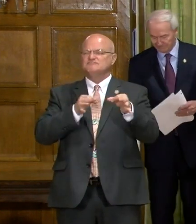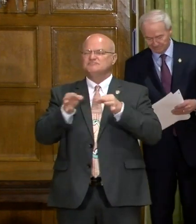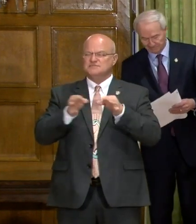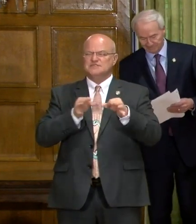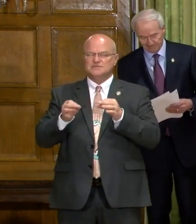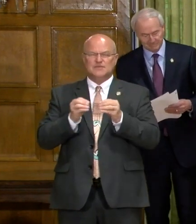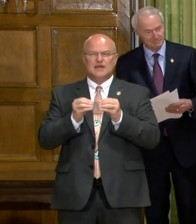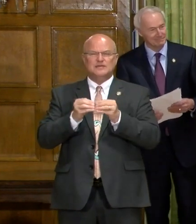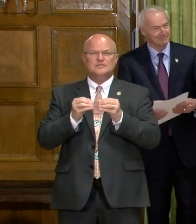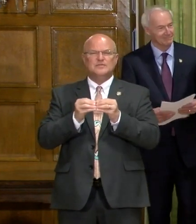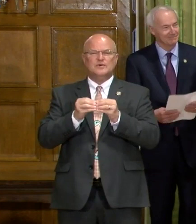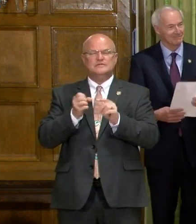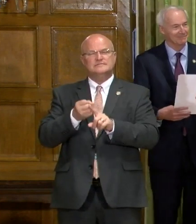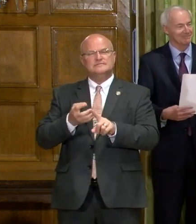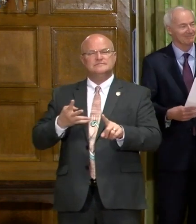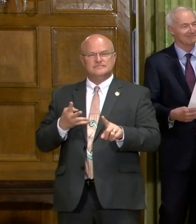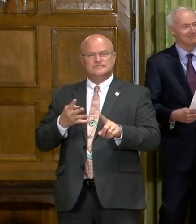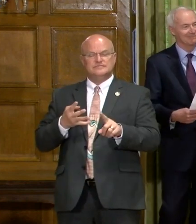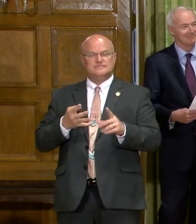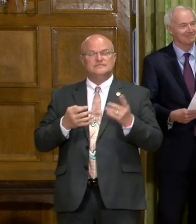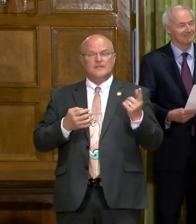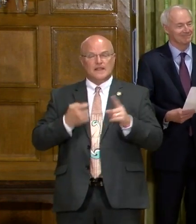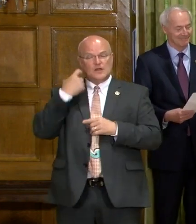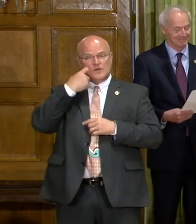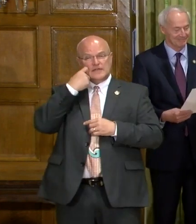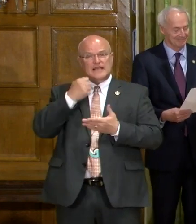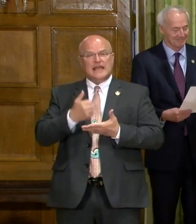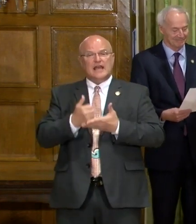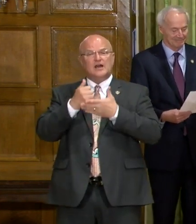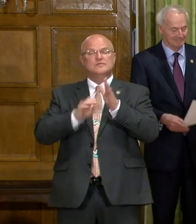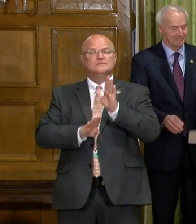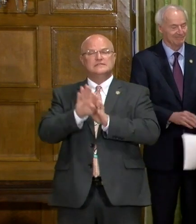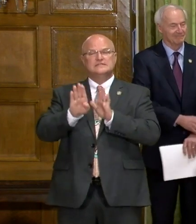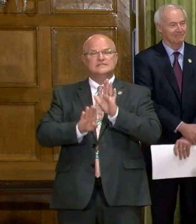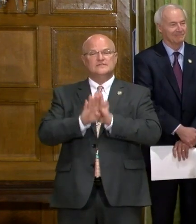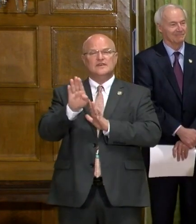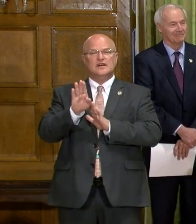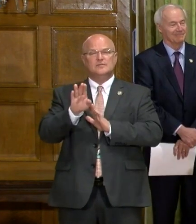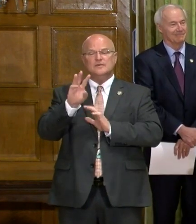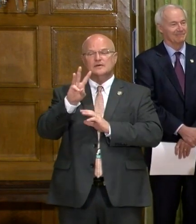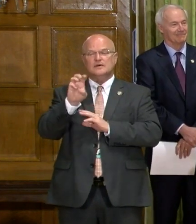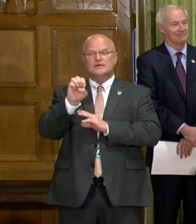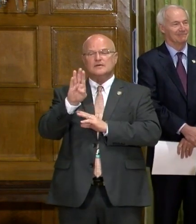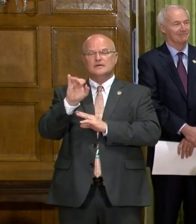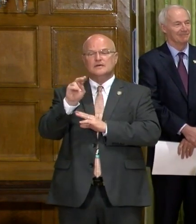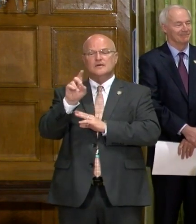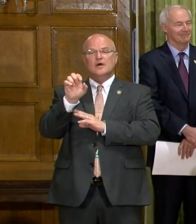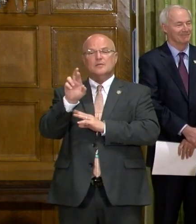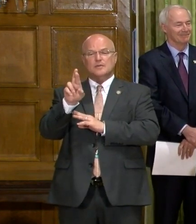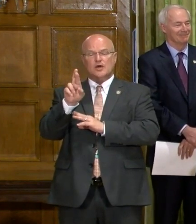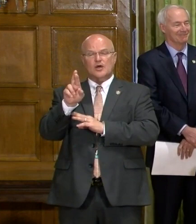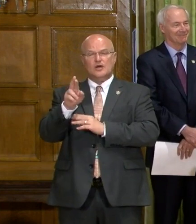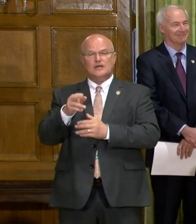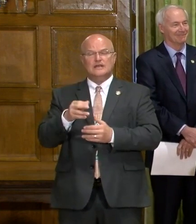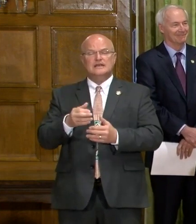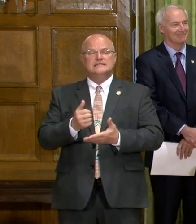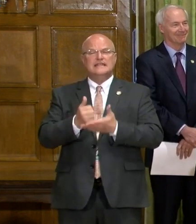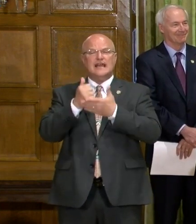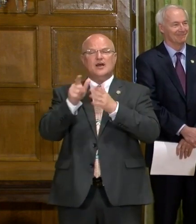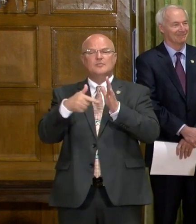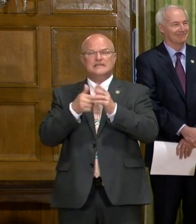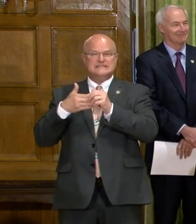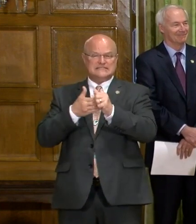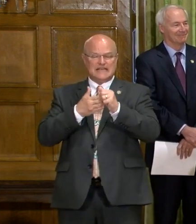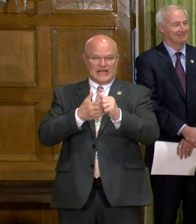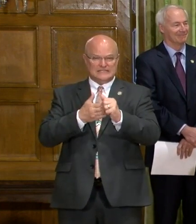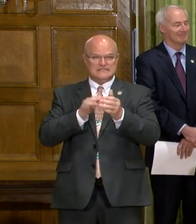explain. Uh, and, um, most recently helping develop, uh, a webinar to help, uh, them implement this